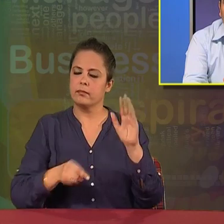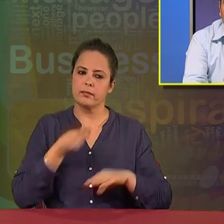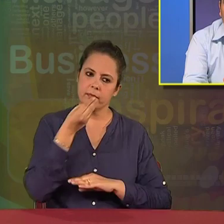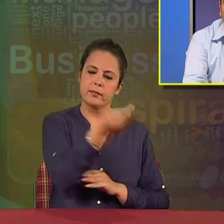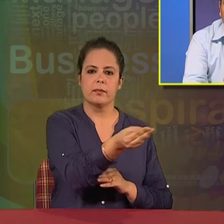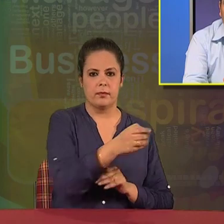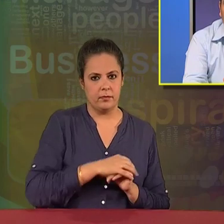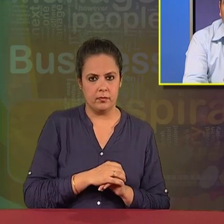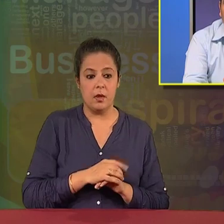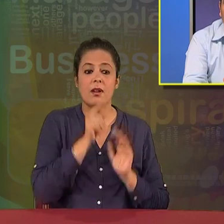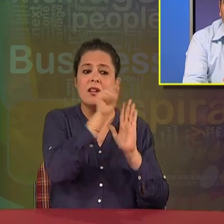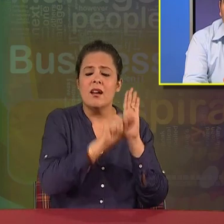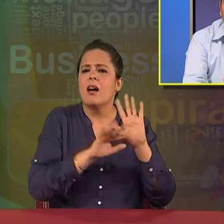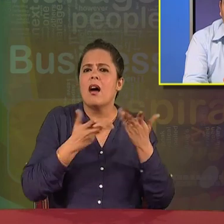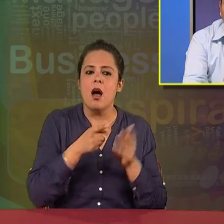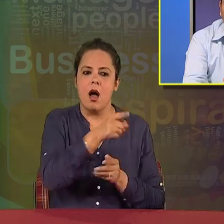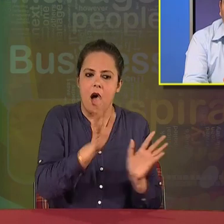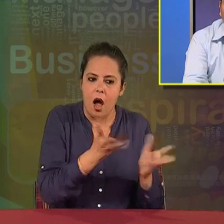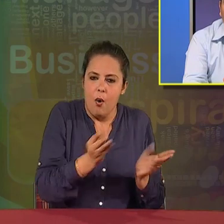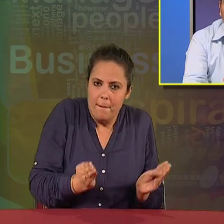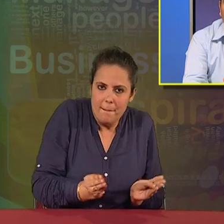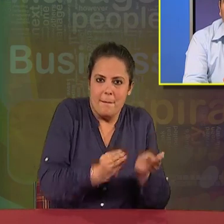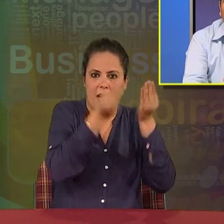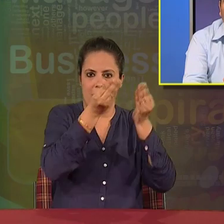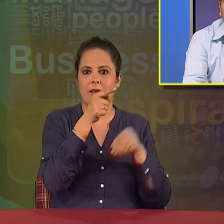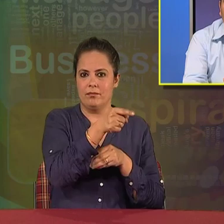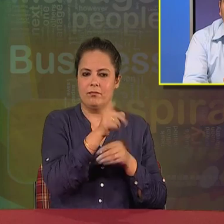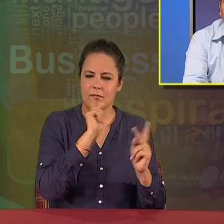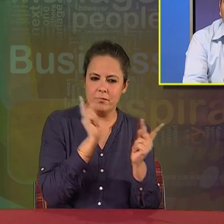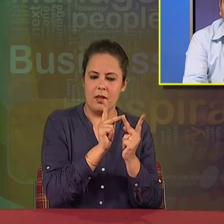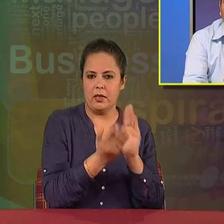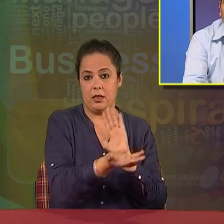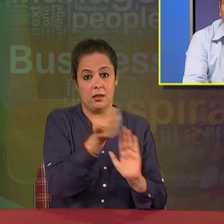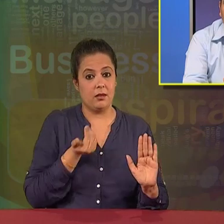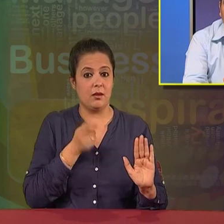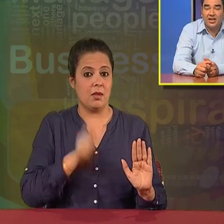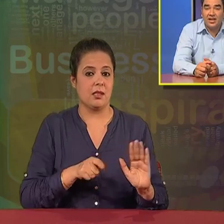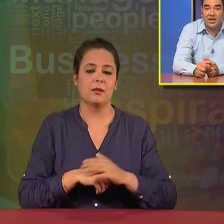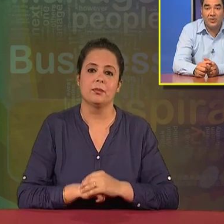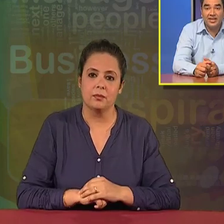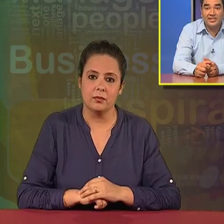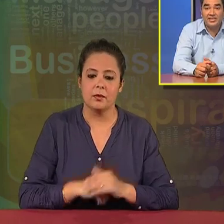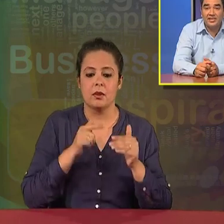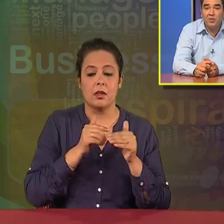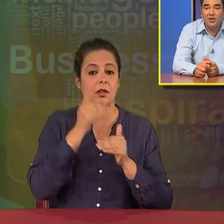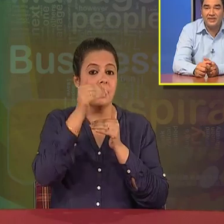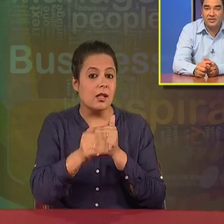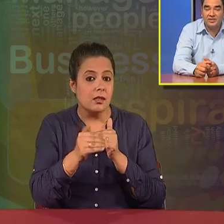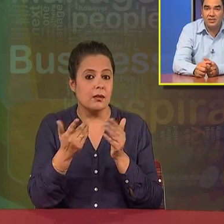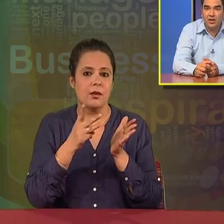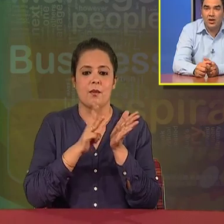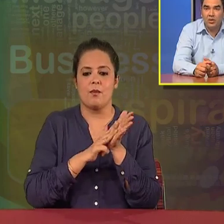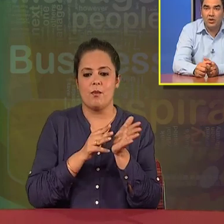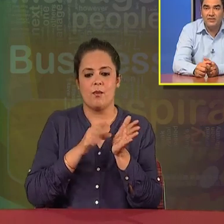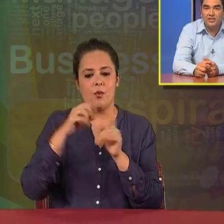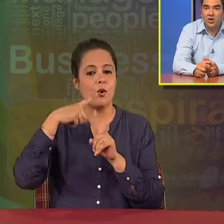instructions to him. He has to tell him how he can perform his task to the perfection. Now, next is motivation.